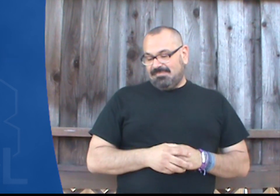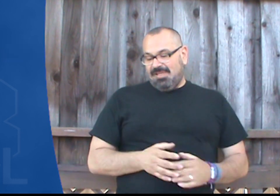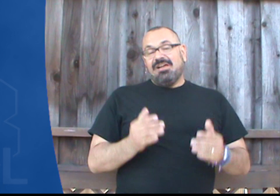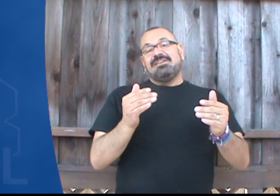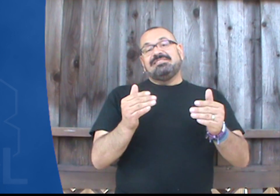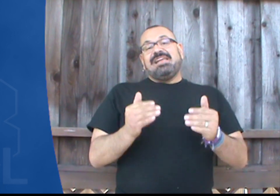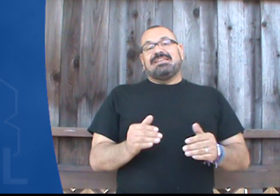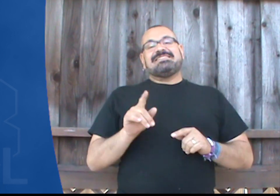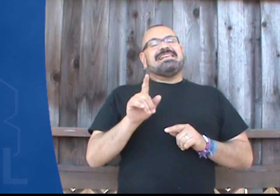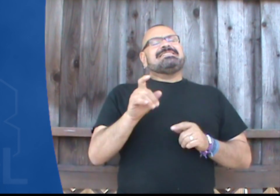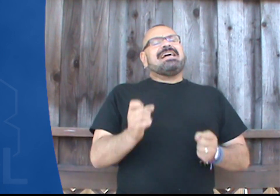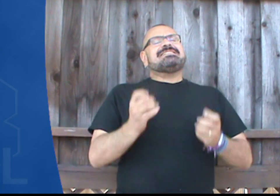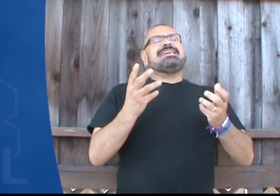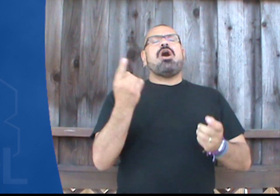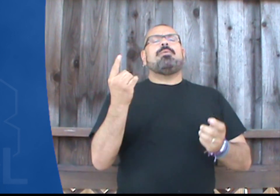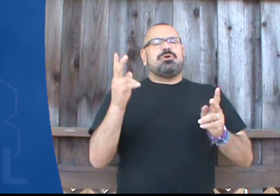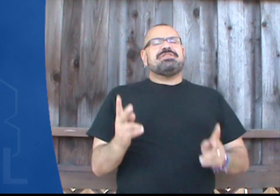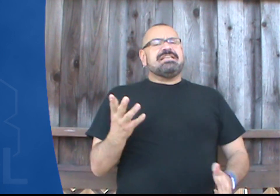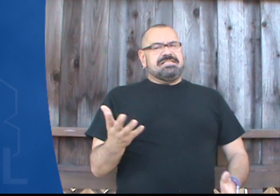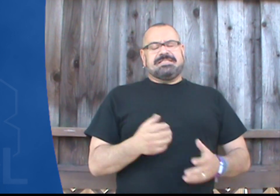Next. It's asking how a person is.